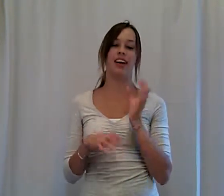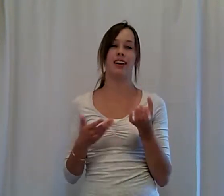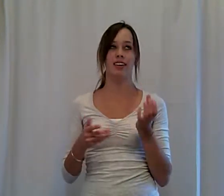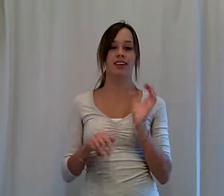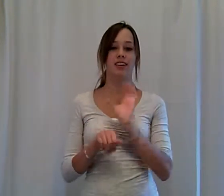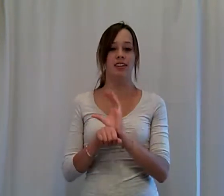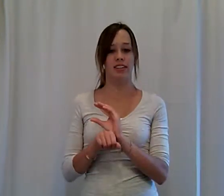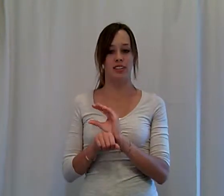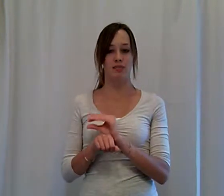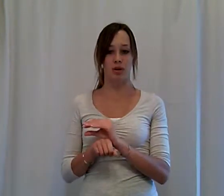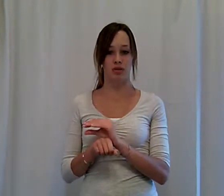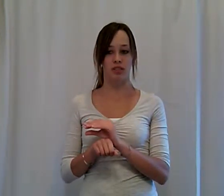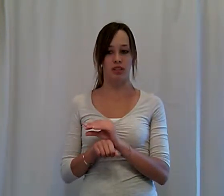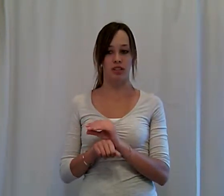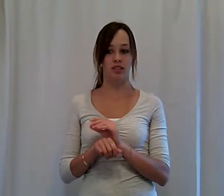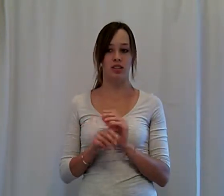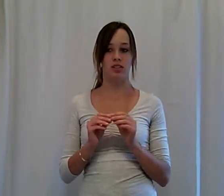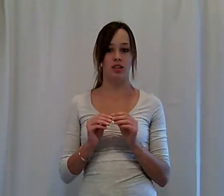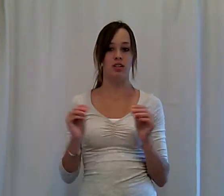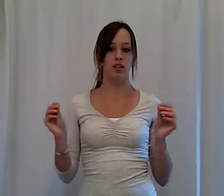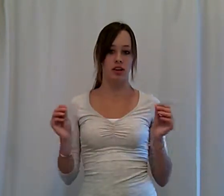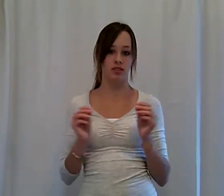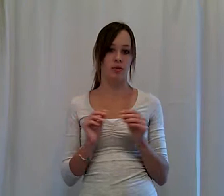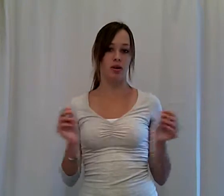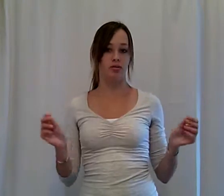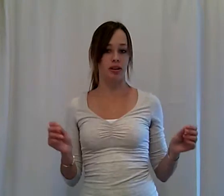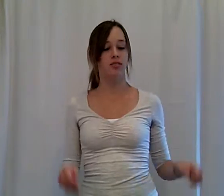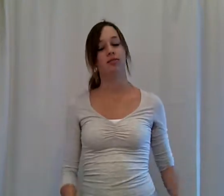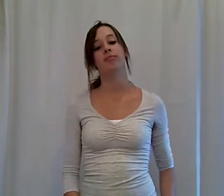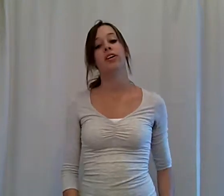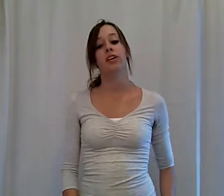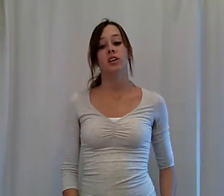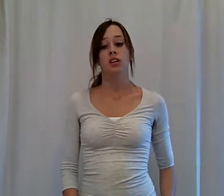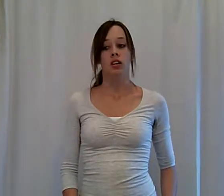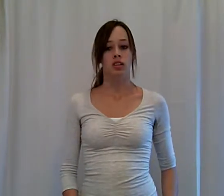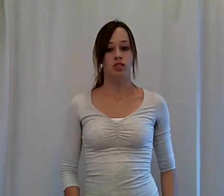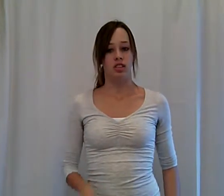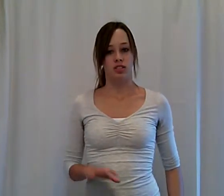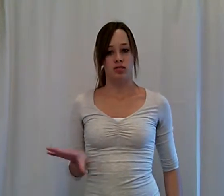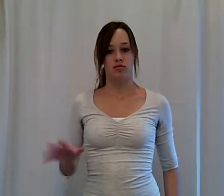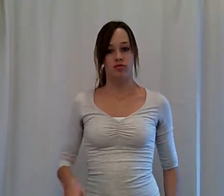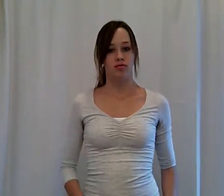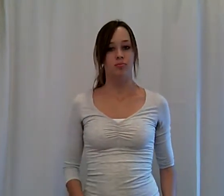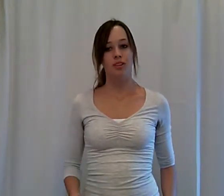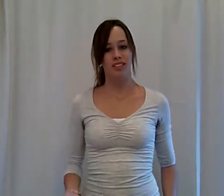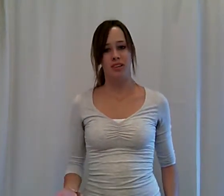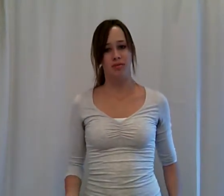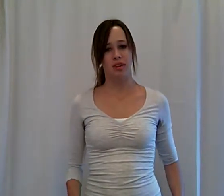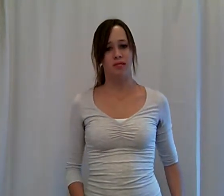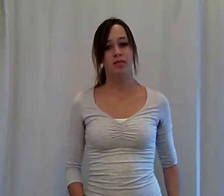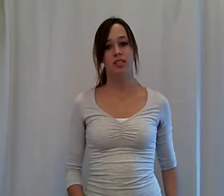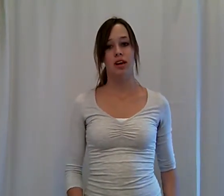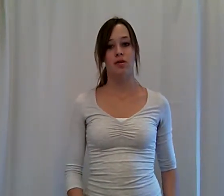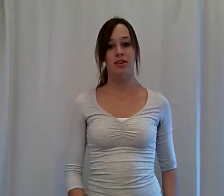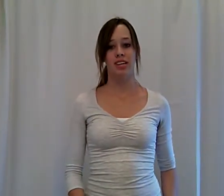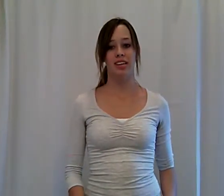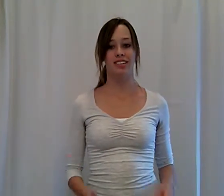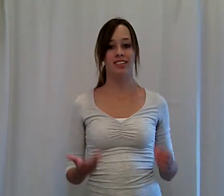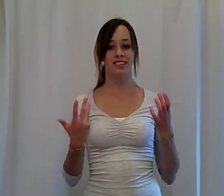okay. Less than perfect. And then they did the nothing part twice. So just, but it's the same thing. So, and then I do